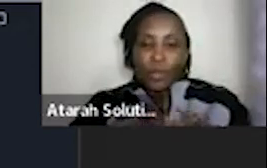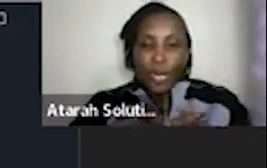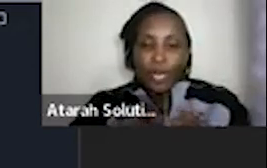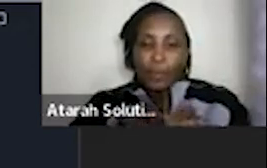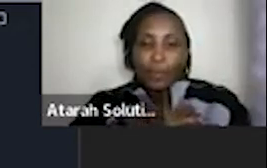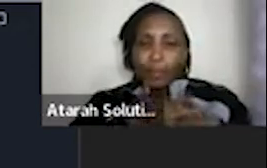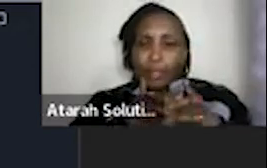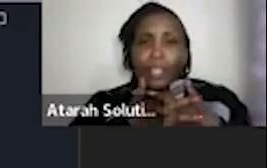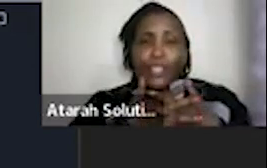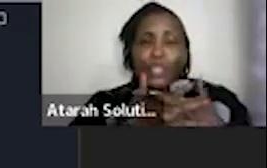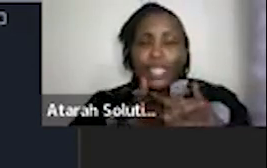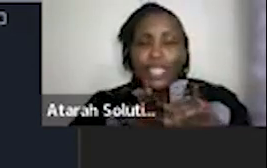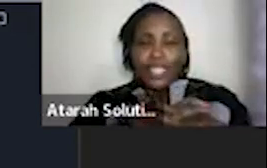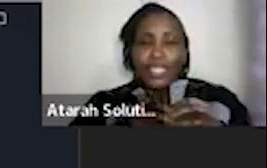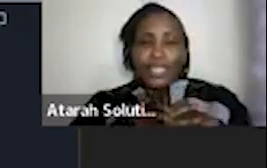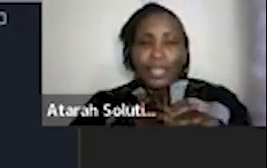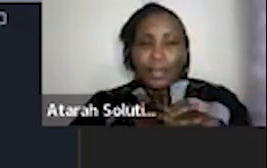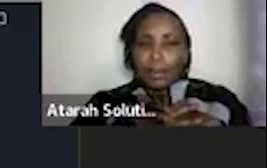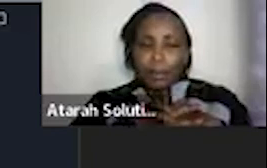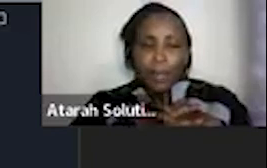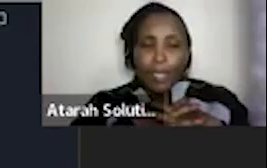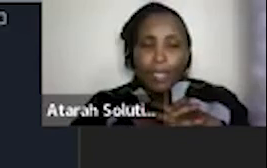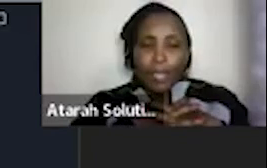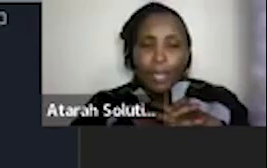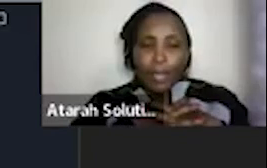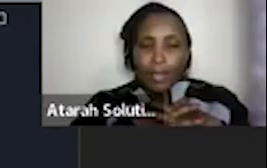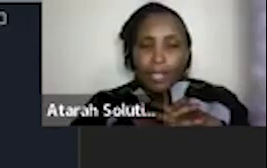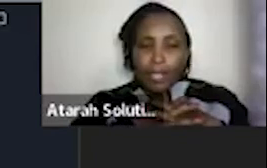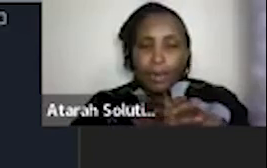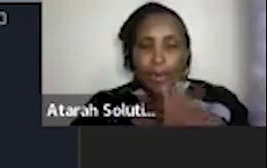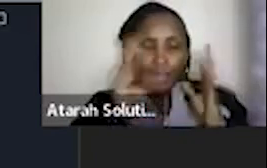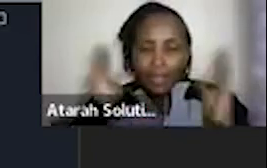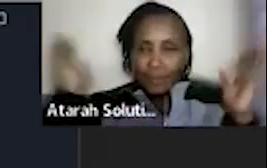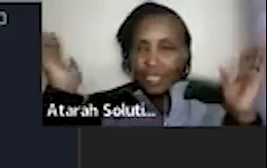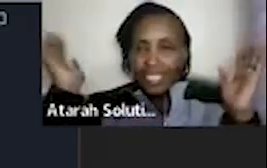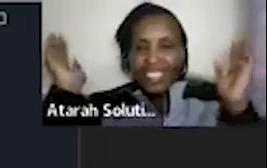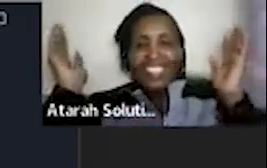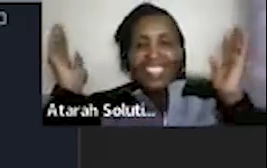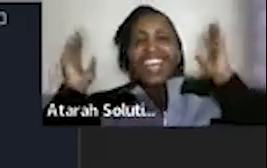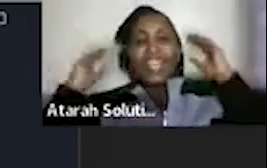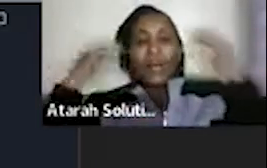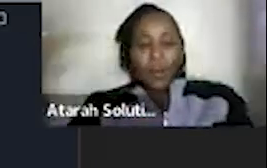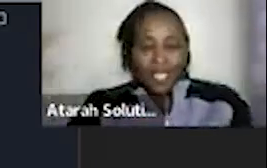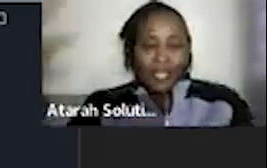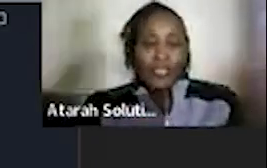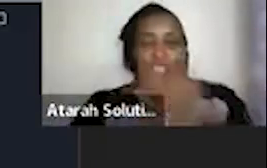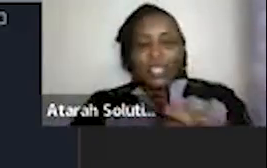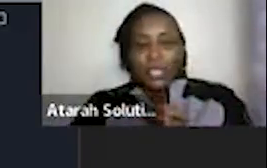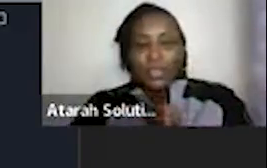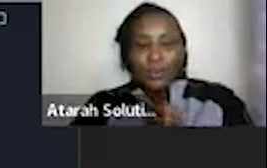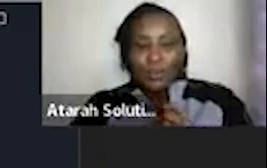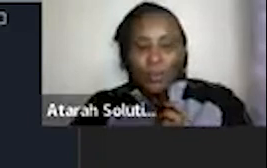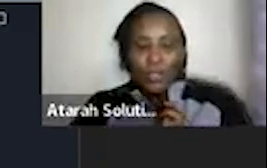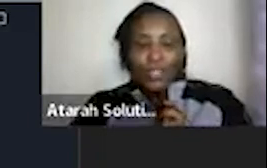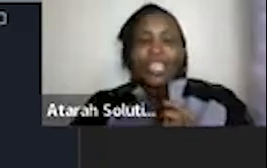to also um join us in this um and whatever in our quest to change